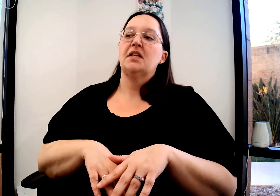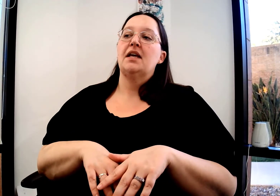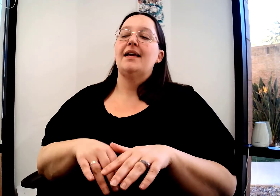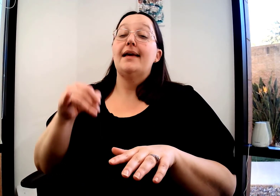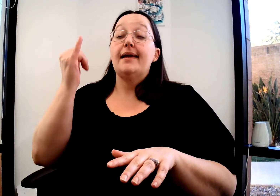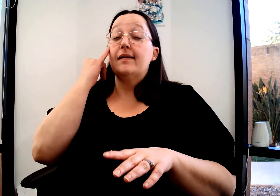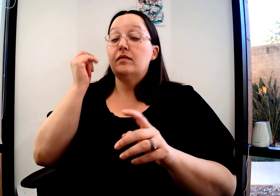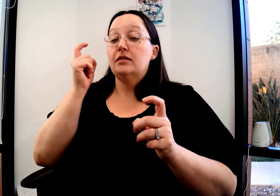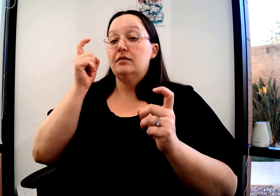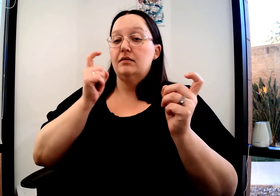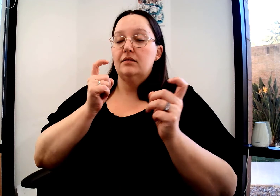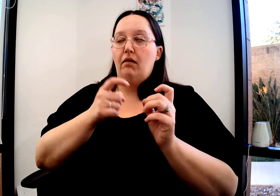Cheap. Low cost.